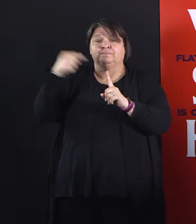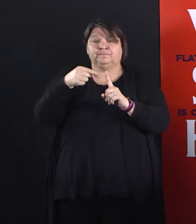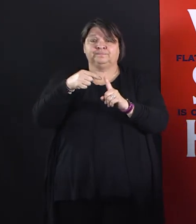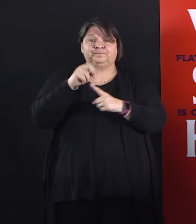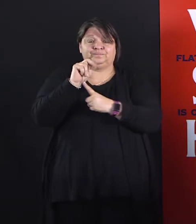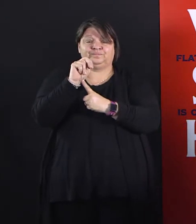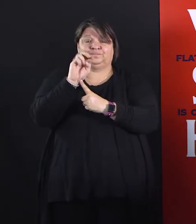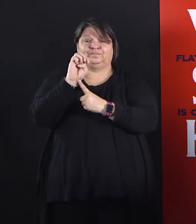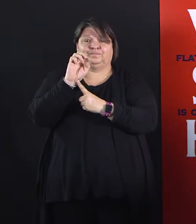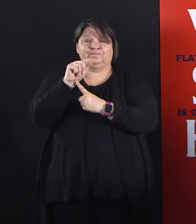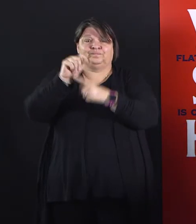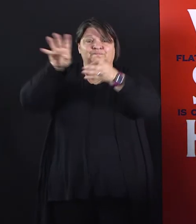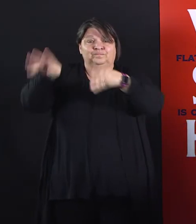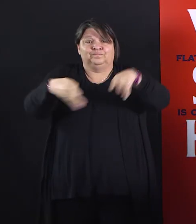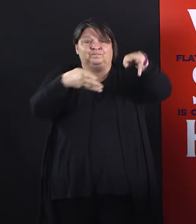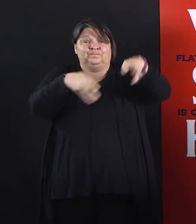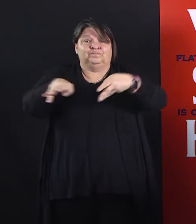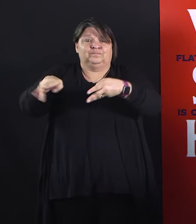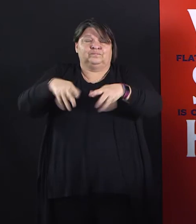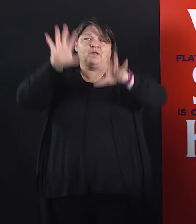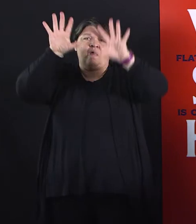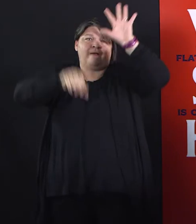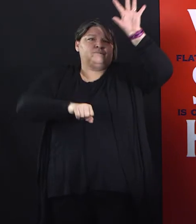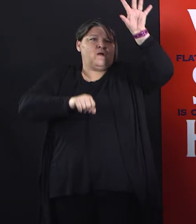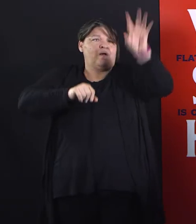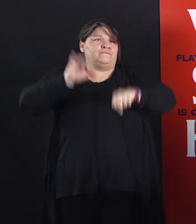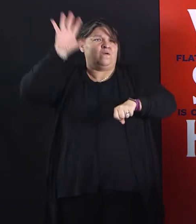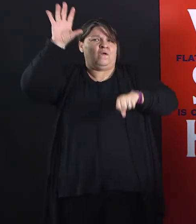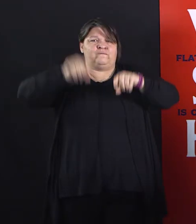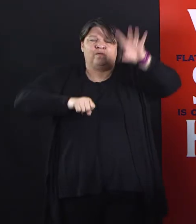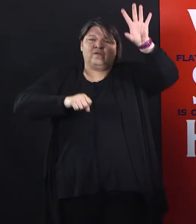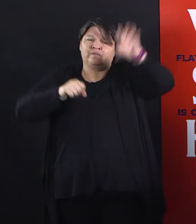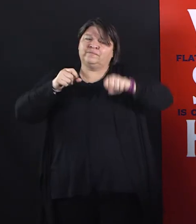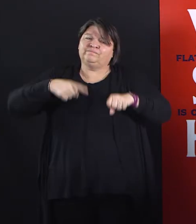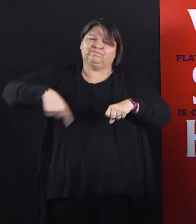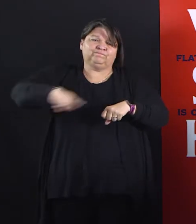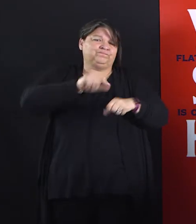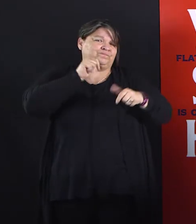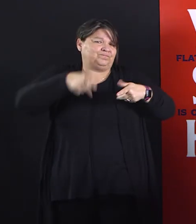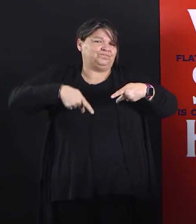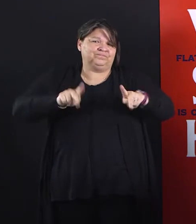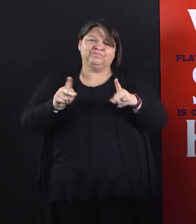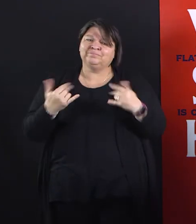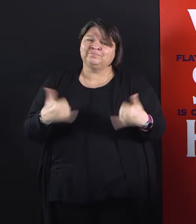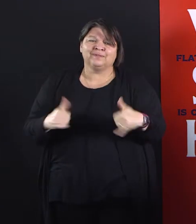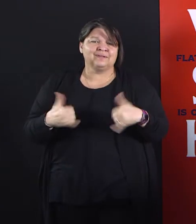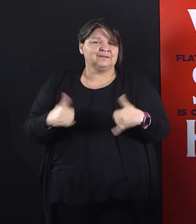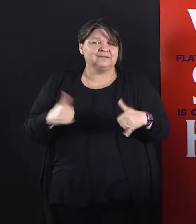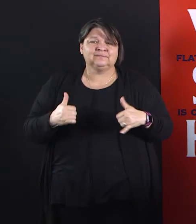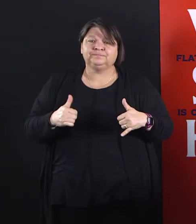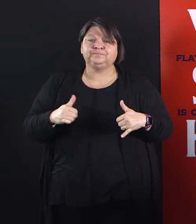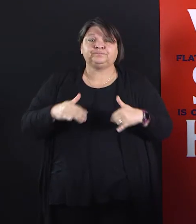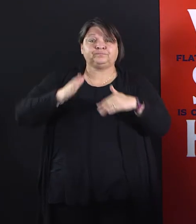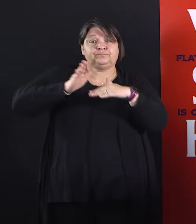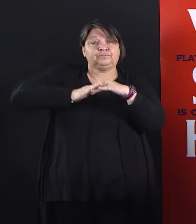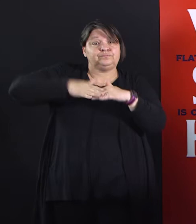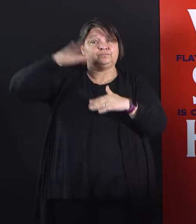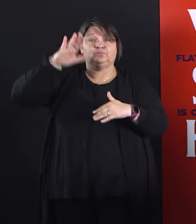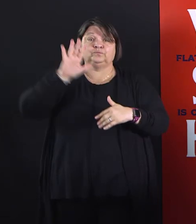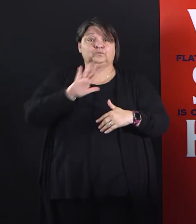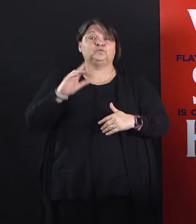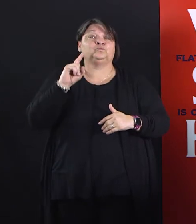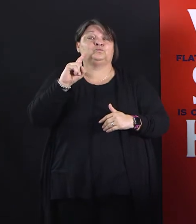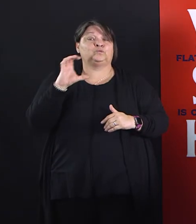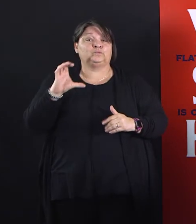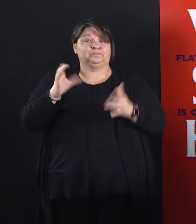there. There are over 100 basketball goals in our park systems and those will be removed. And I don't know the